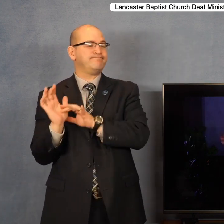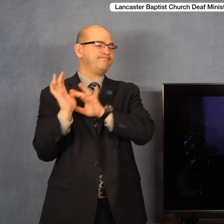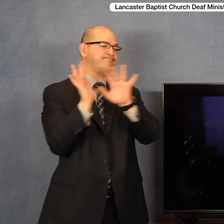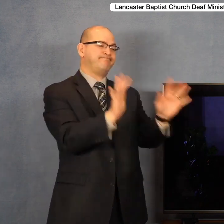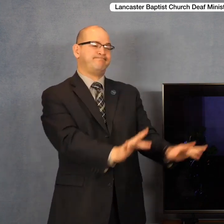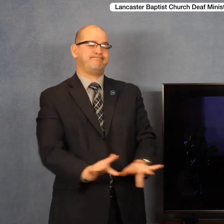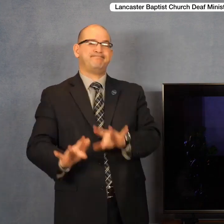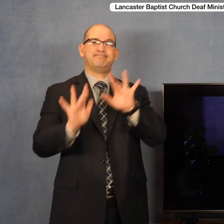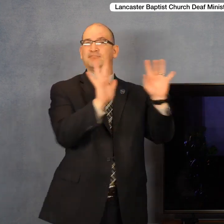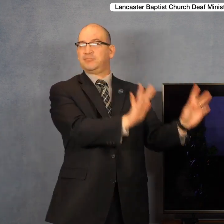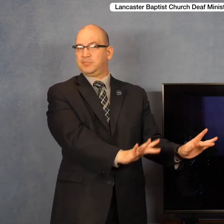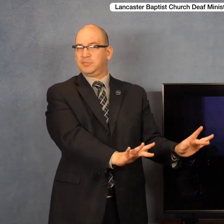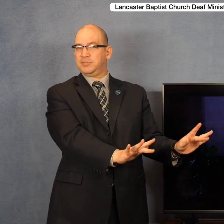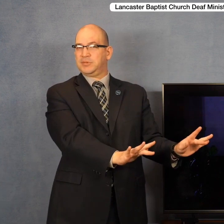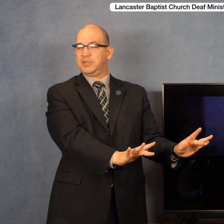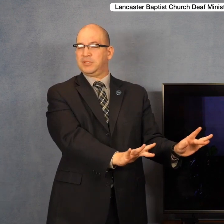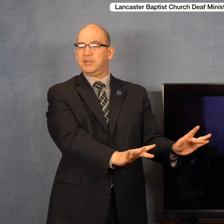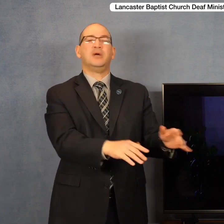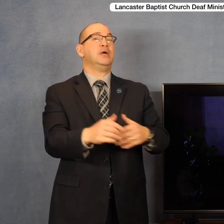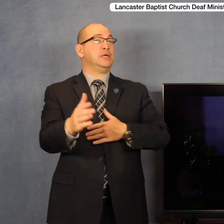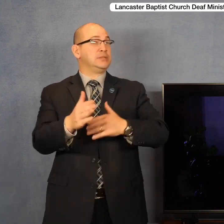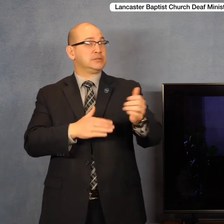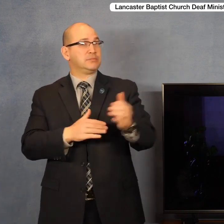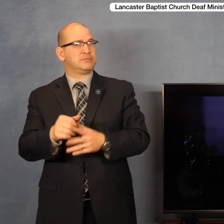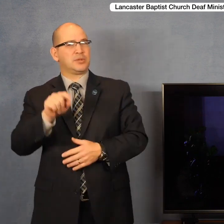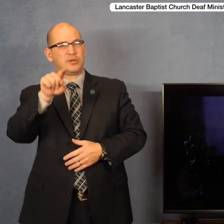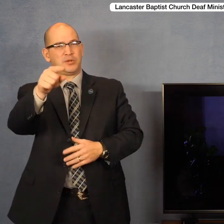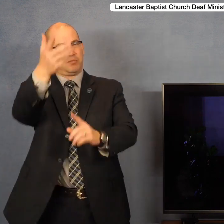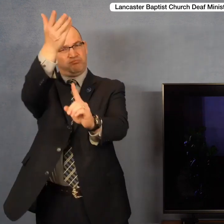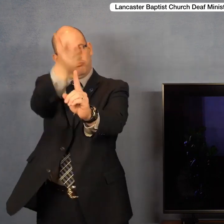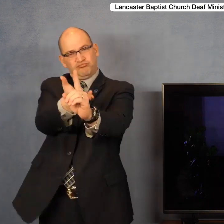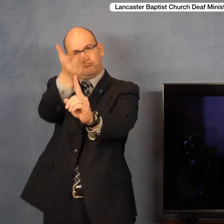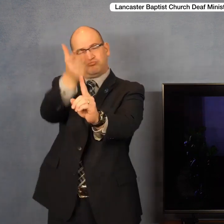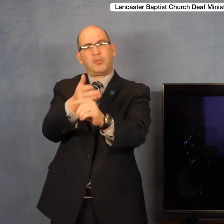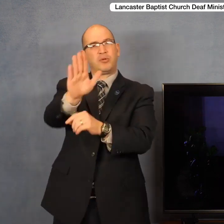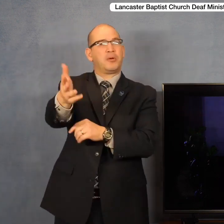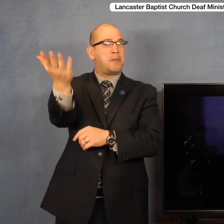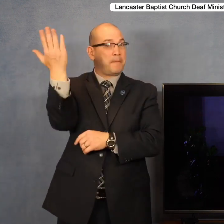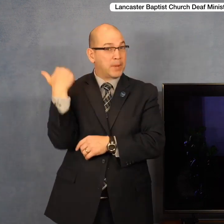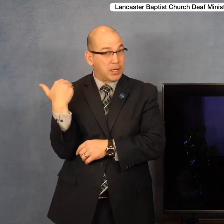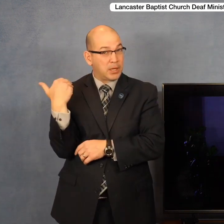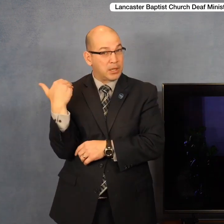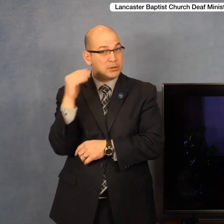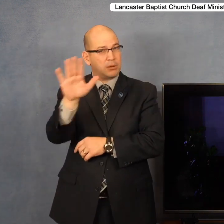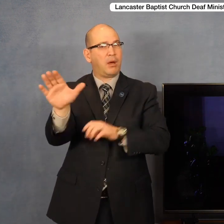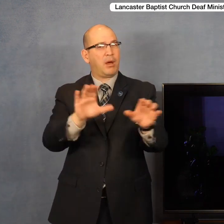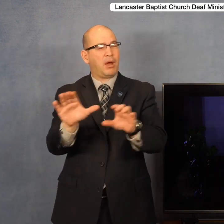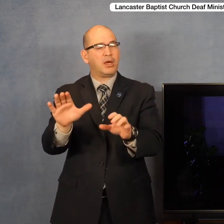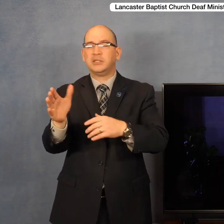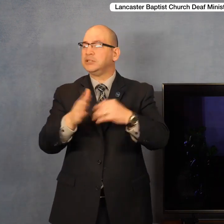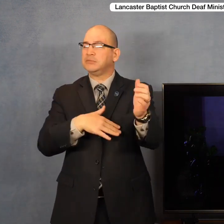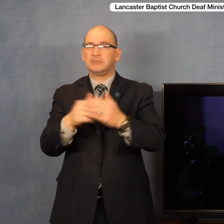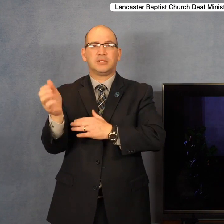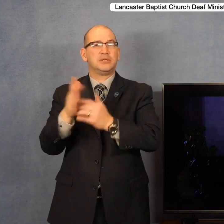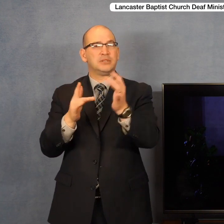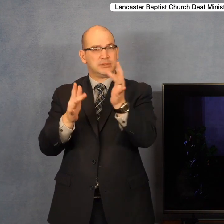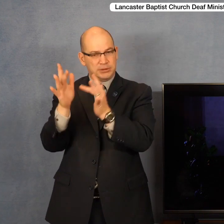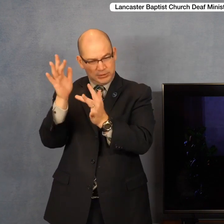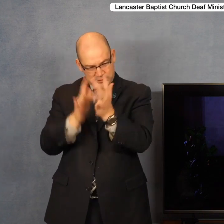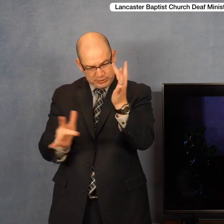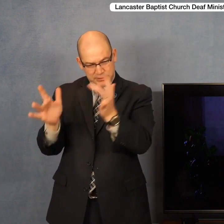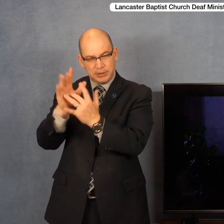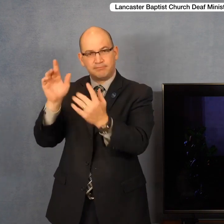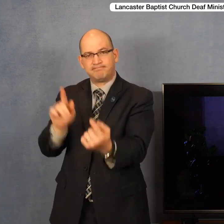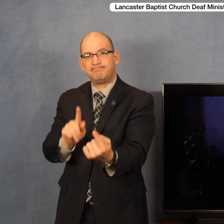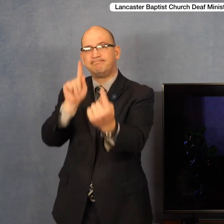And I say to you this morning, It doesn't matter who you are, or where you have been, or what you have done. Jesus comes to you.